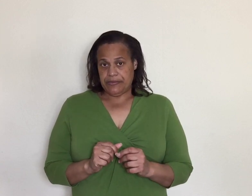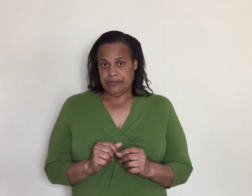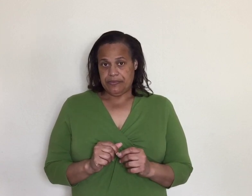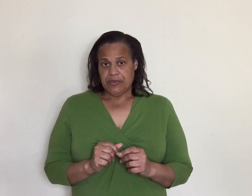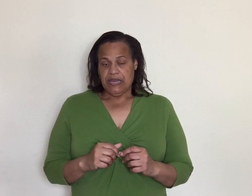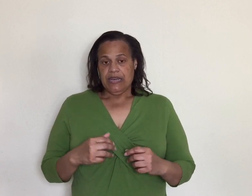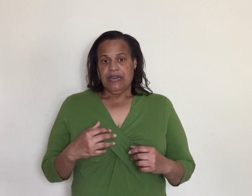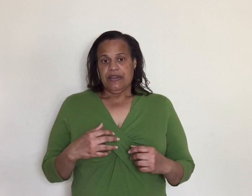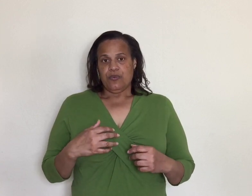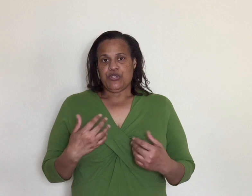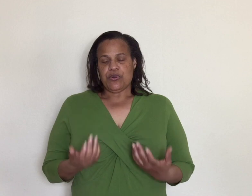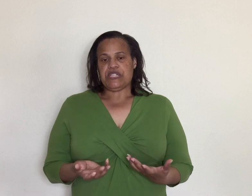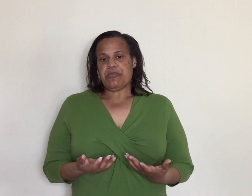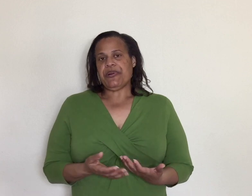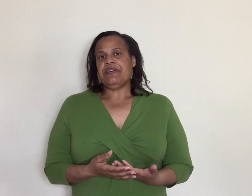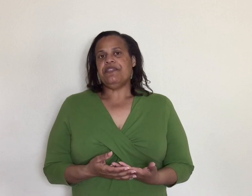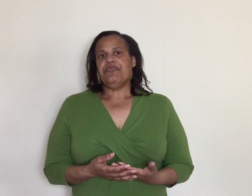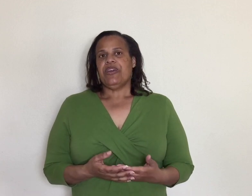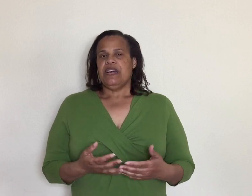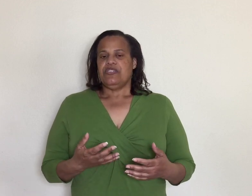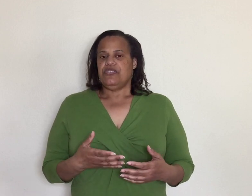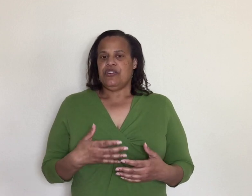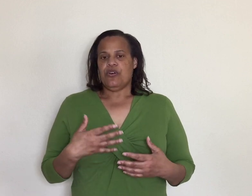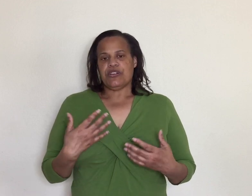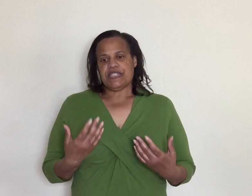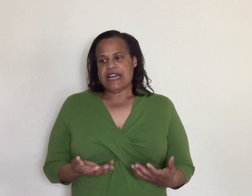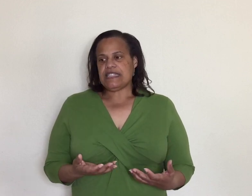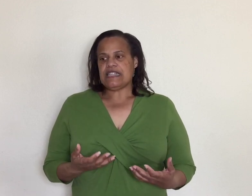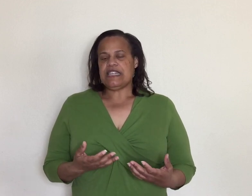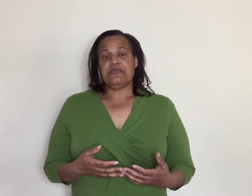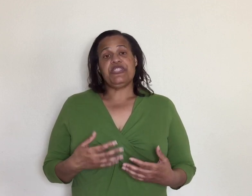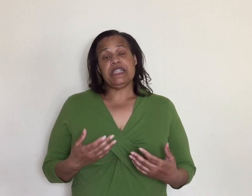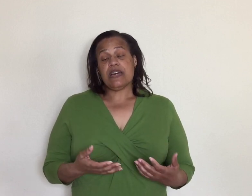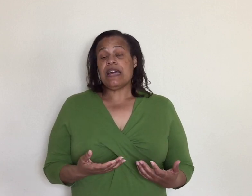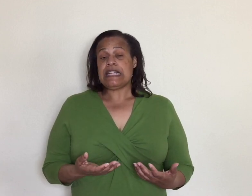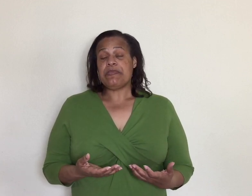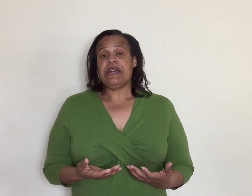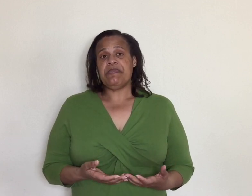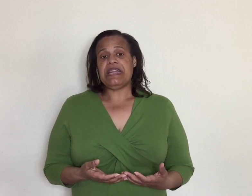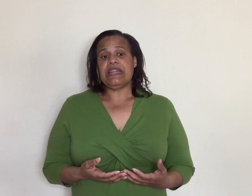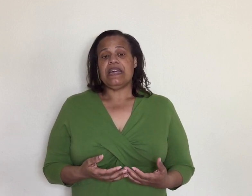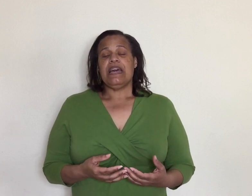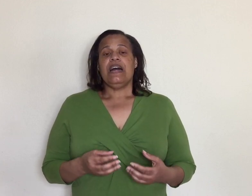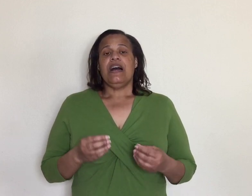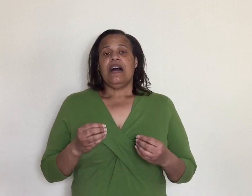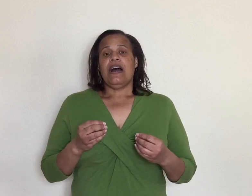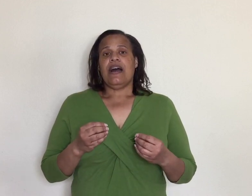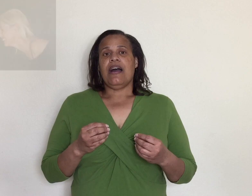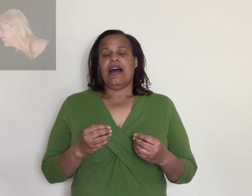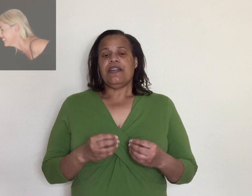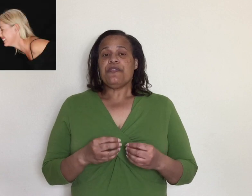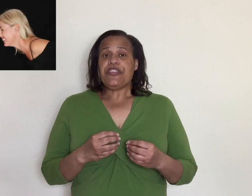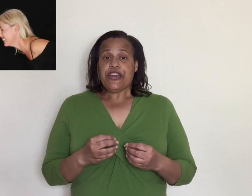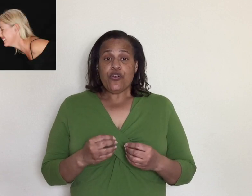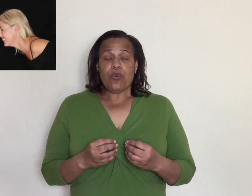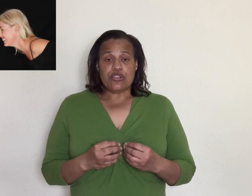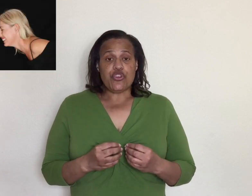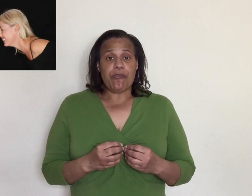with shortness of grub you know her stats not standing she's gonna have to be admitted I don't think you want your